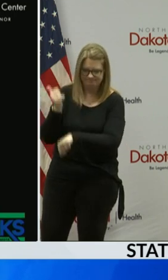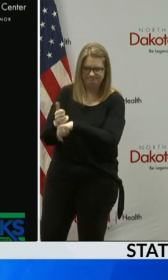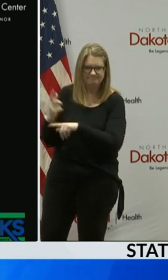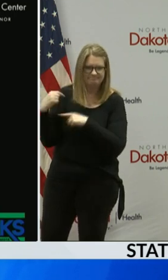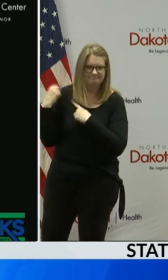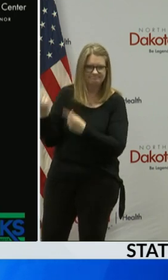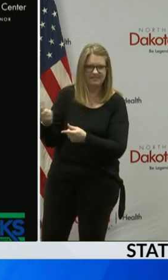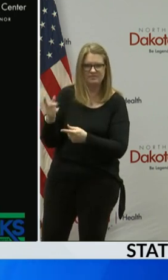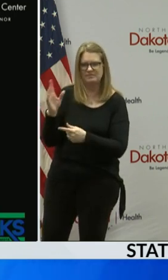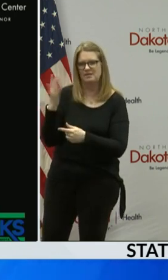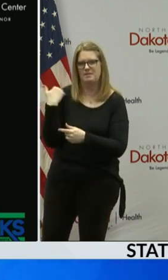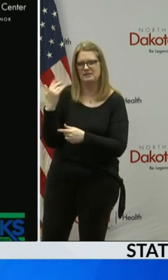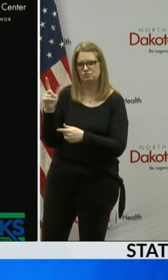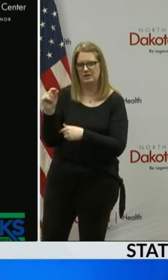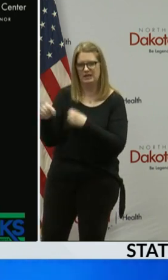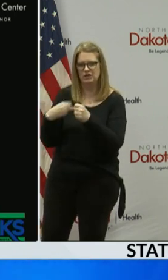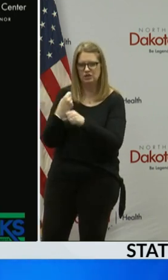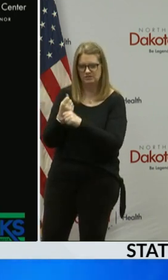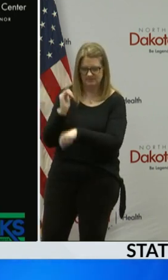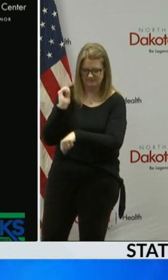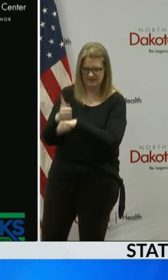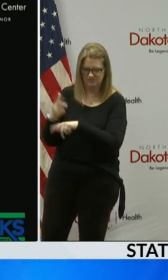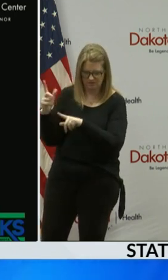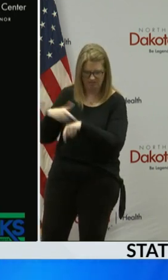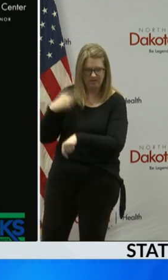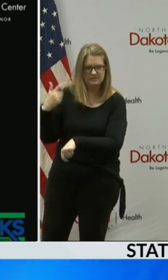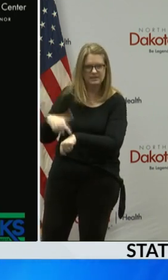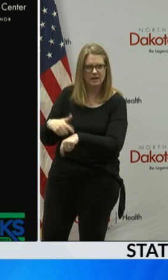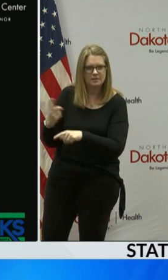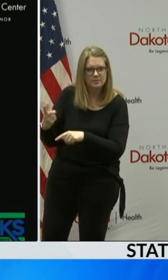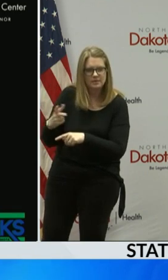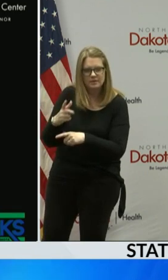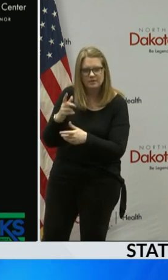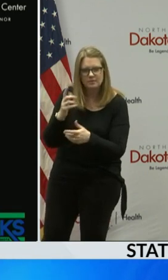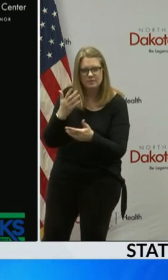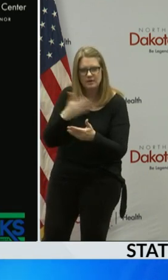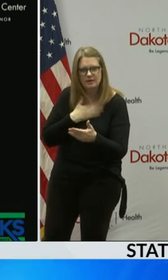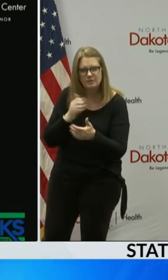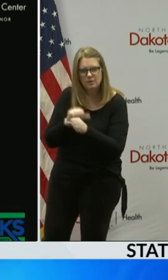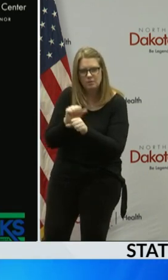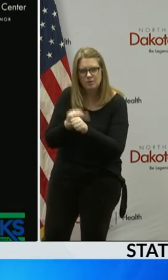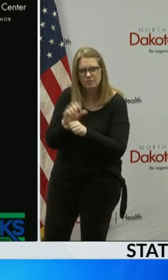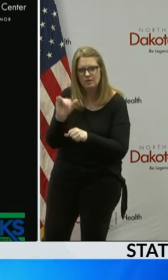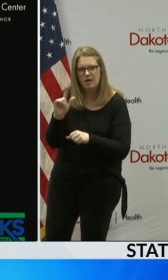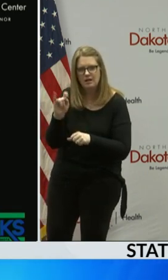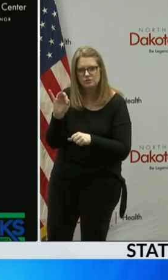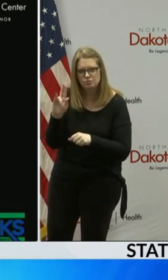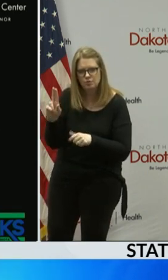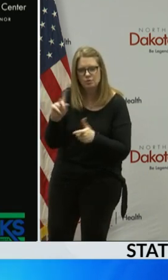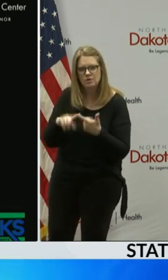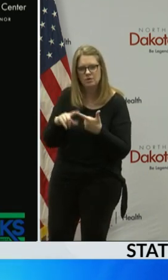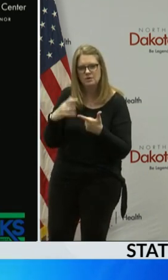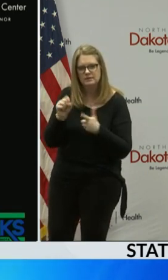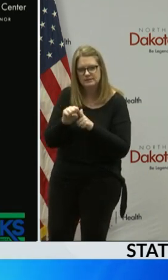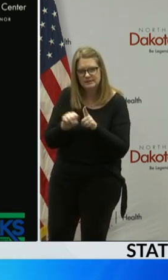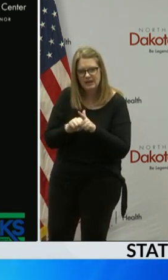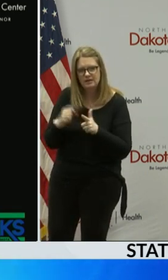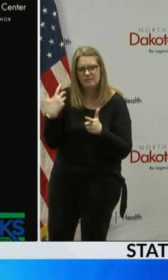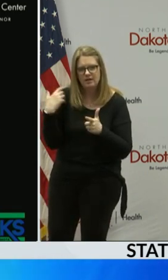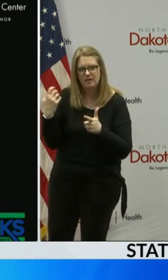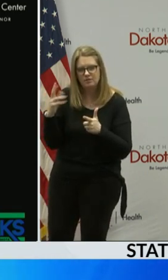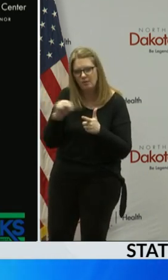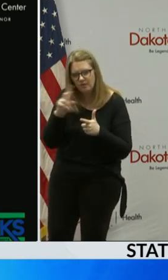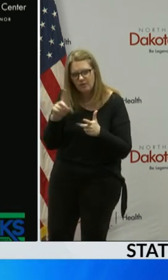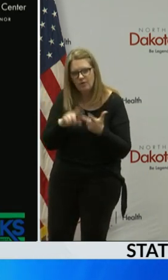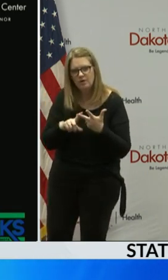for their partnership in this response. We're working collaboratively with all two health systems, the state of North Dakota, LN Windpower